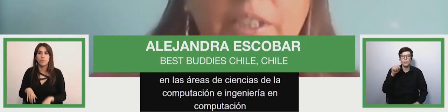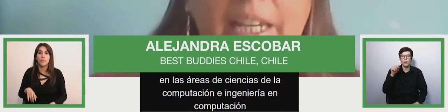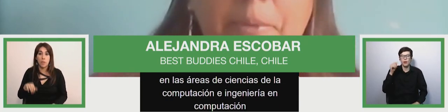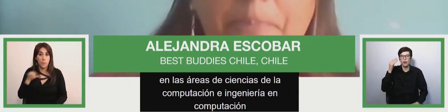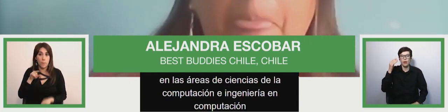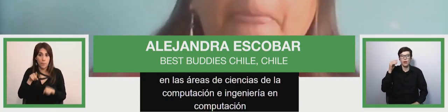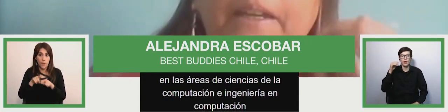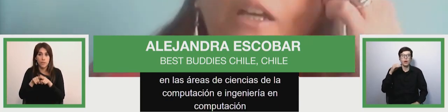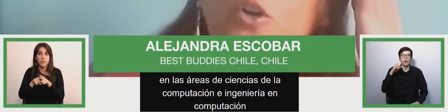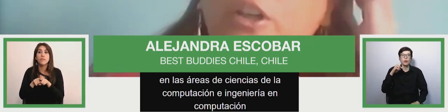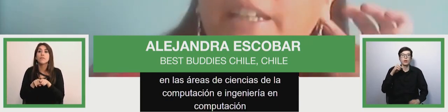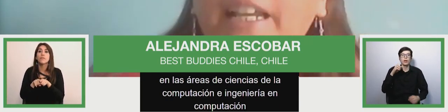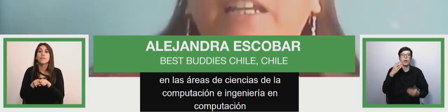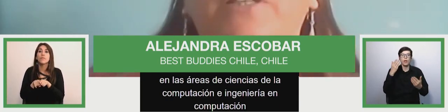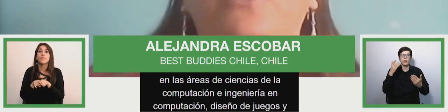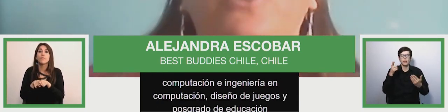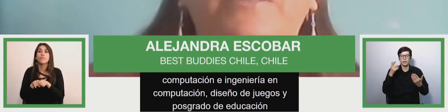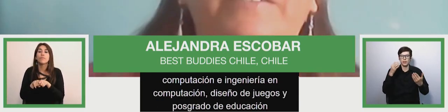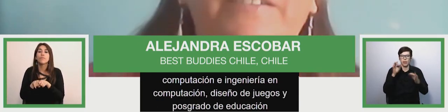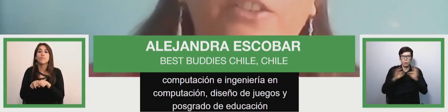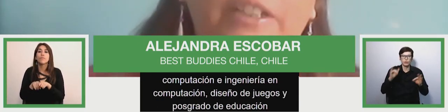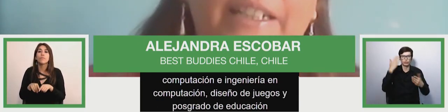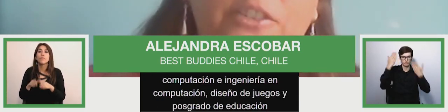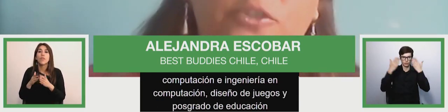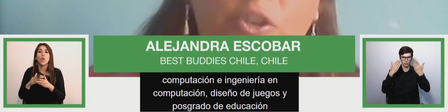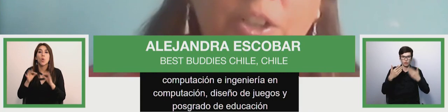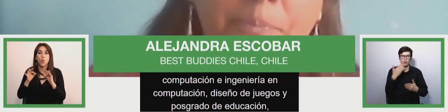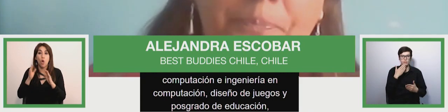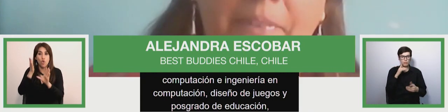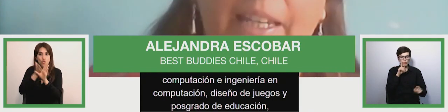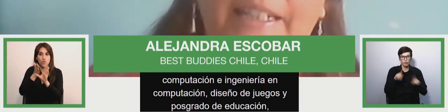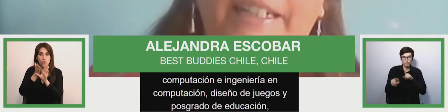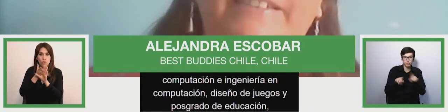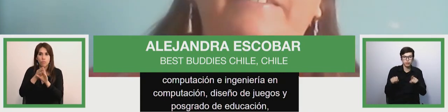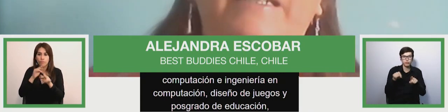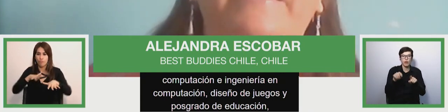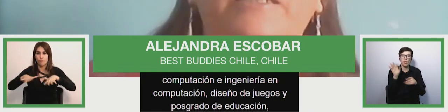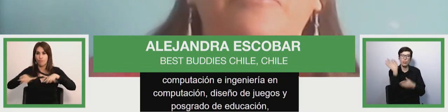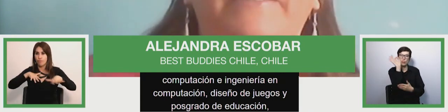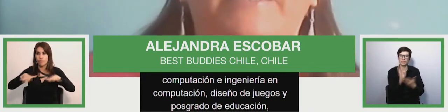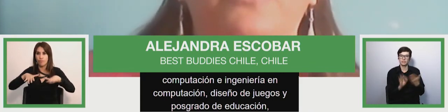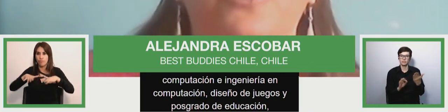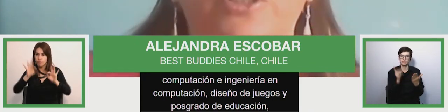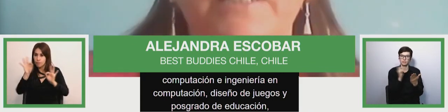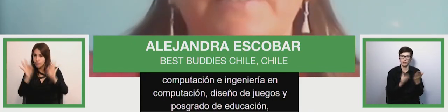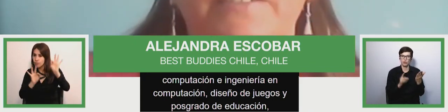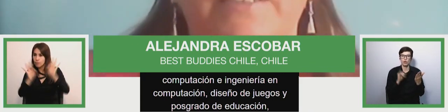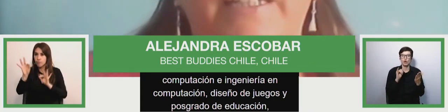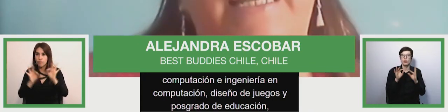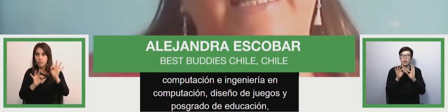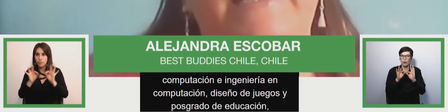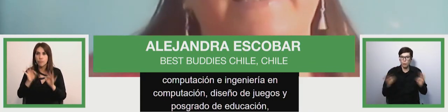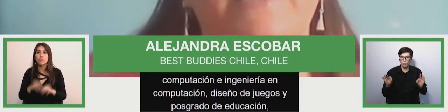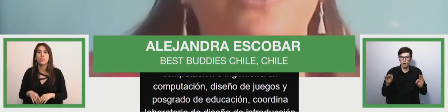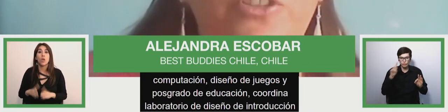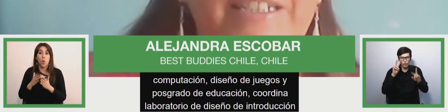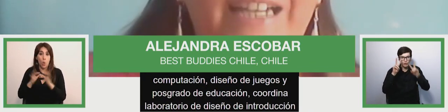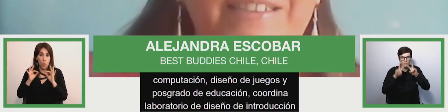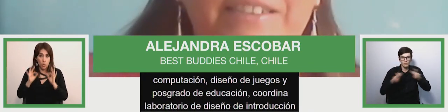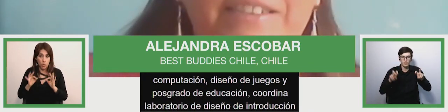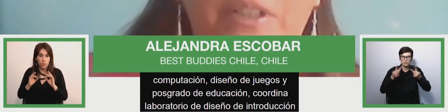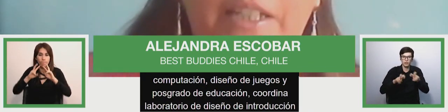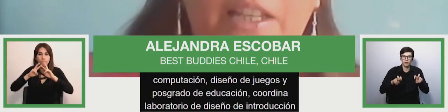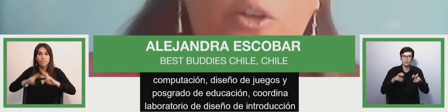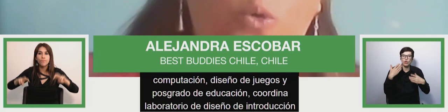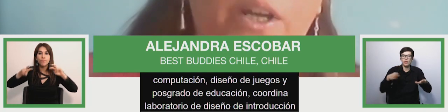education psychology court she coordinates the laboratory of design interaction where research is made in the